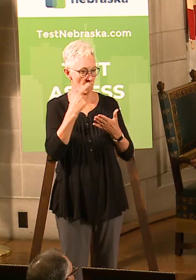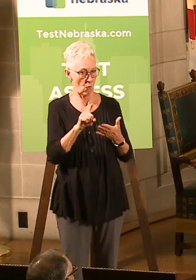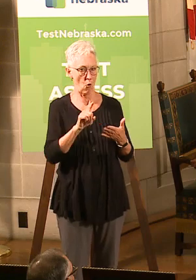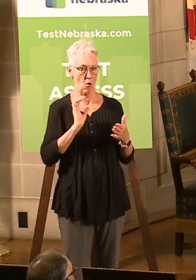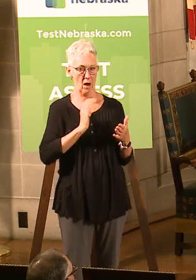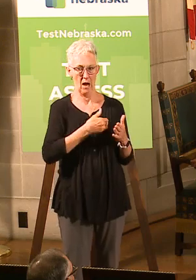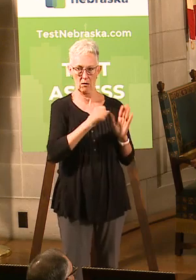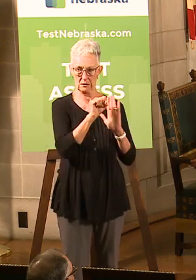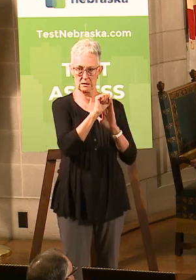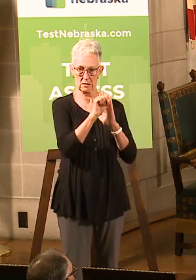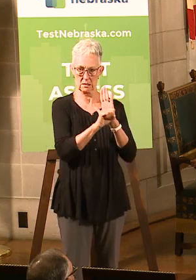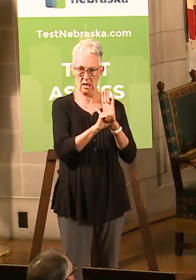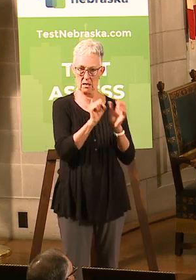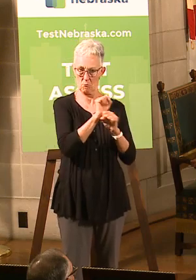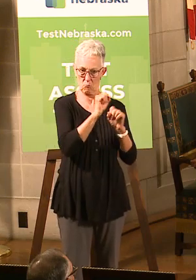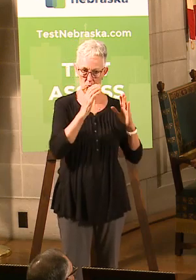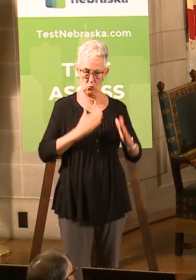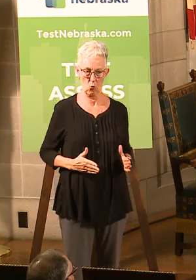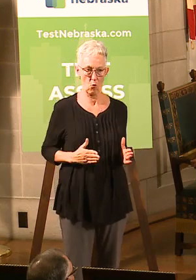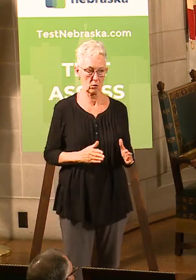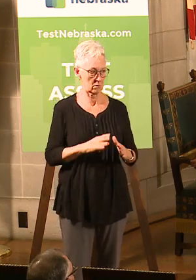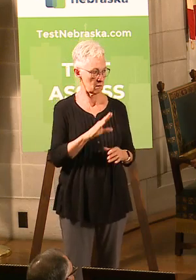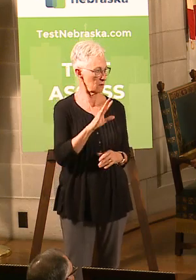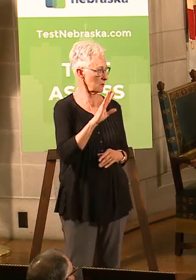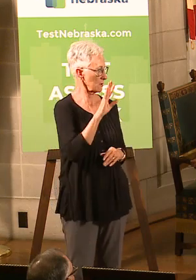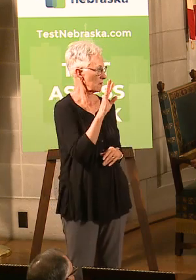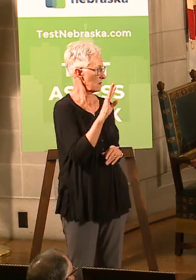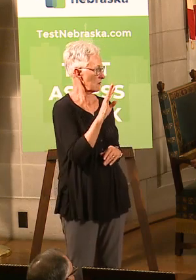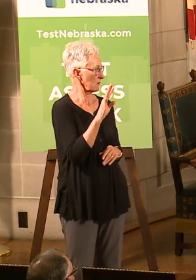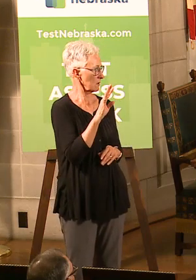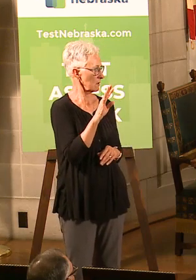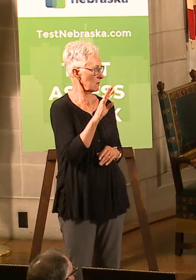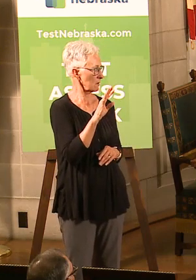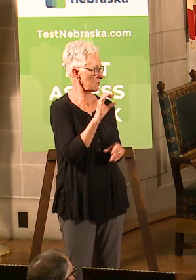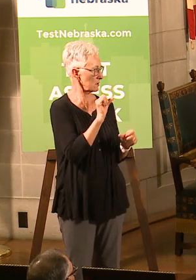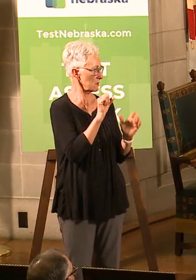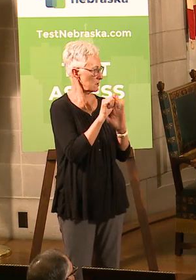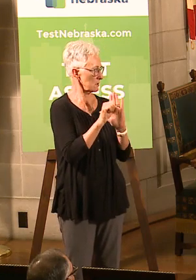teammates, 493. Hold on. Let get the exact number here.